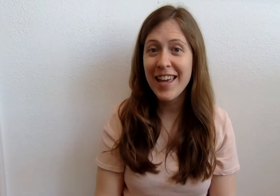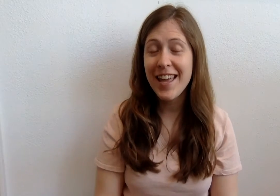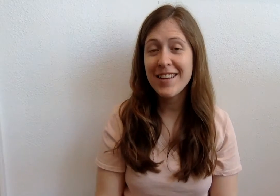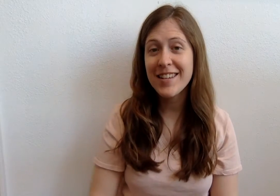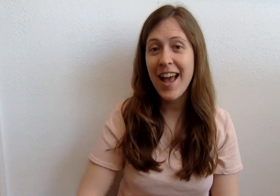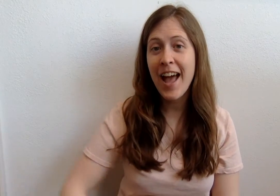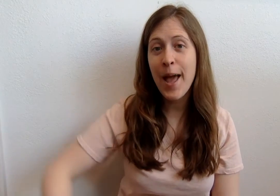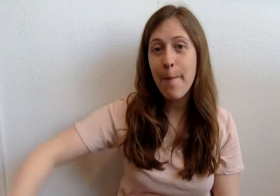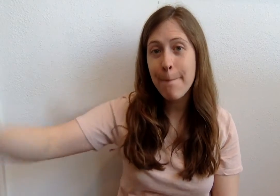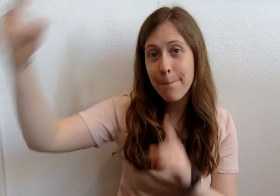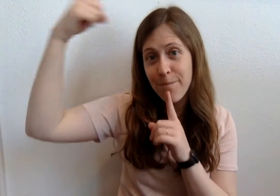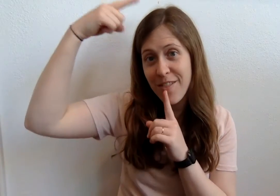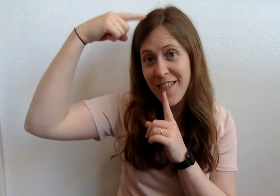time, think.